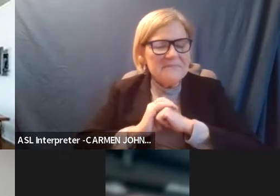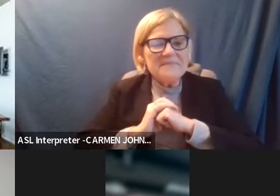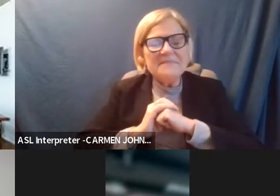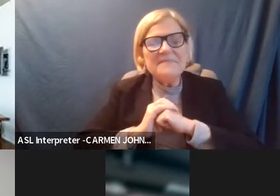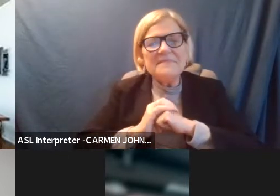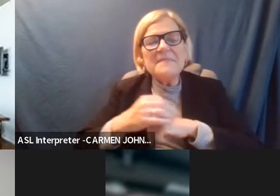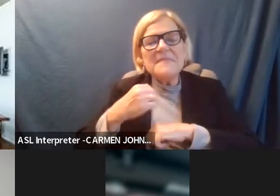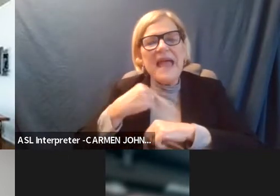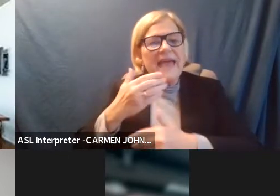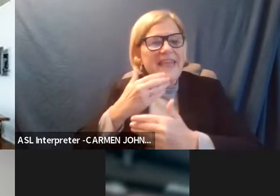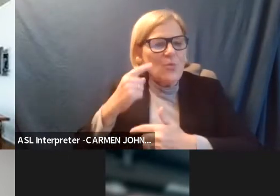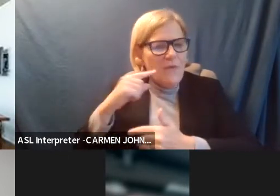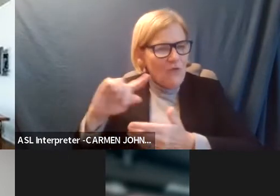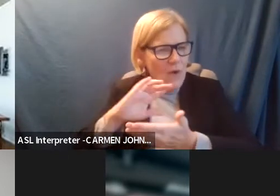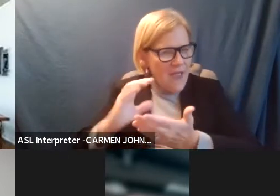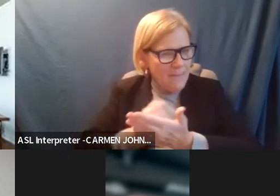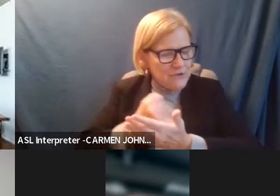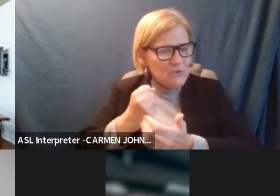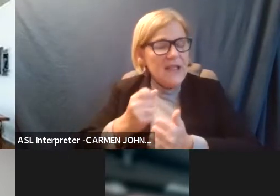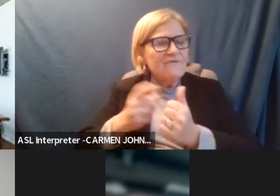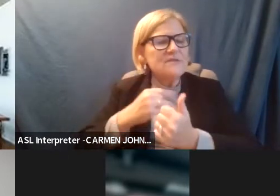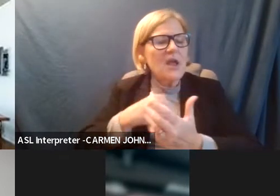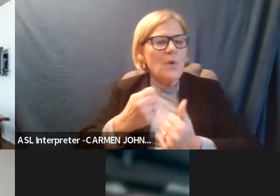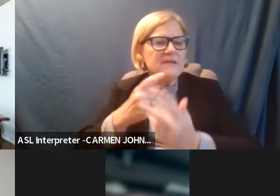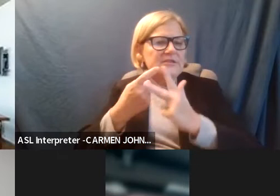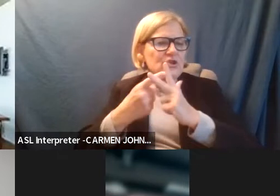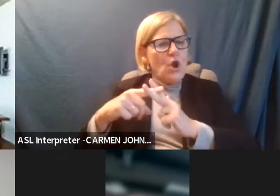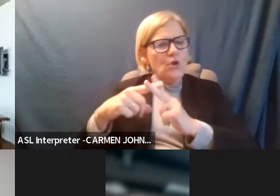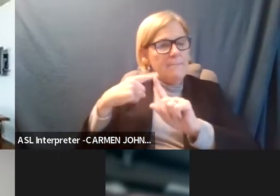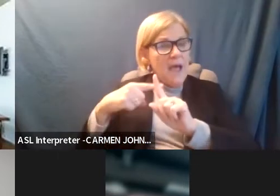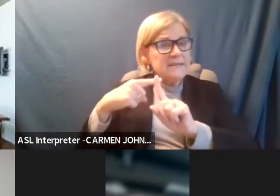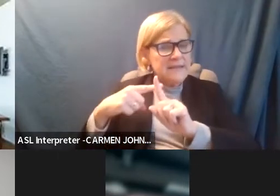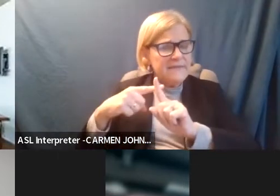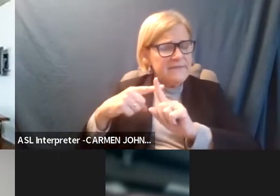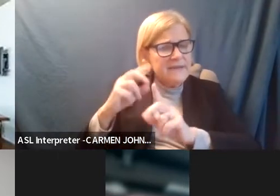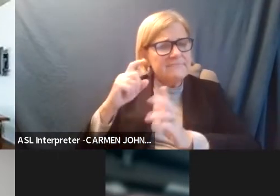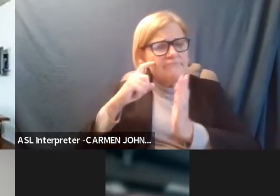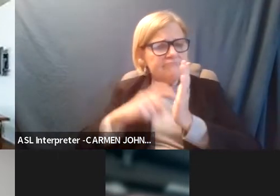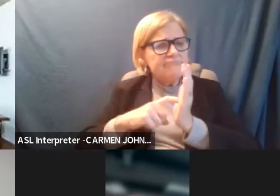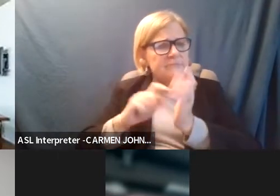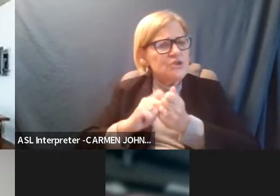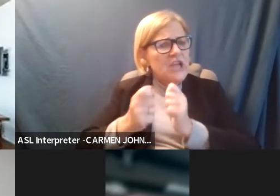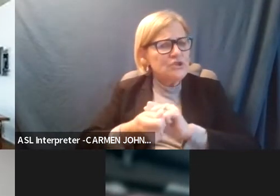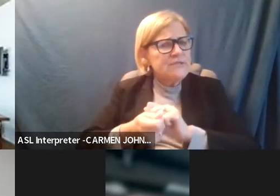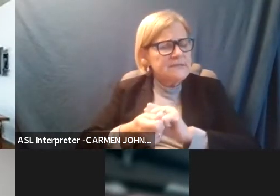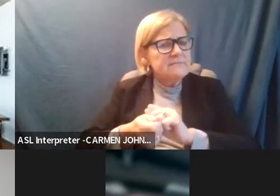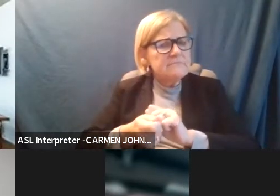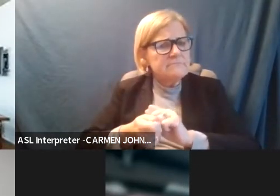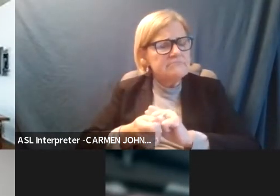And I thank you all for the opportunity. And first I want to start on a positive note and acknowledge the changes and the encouraging